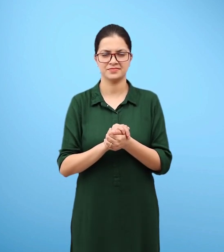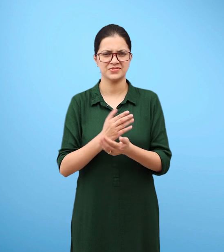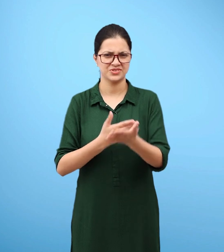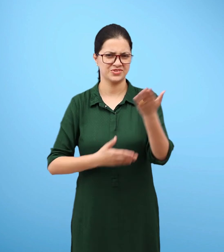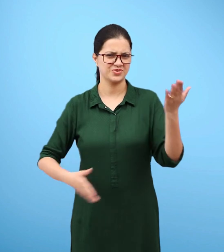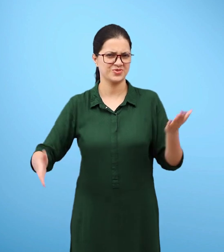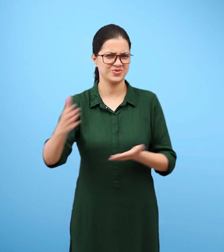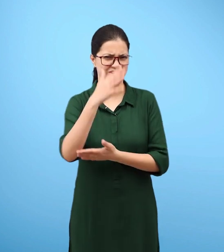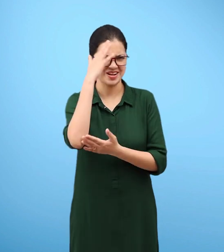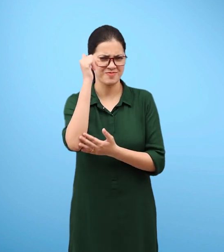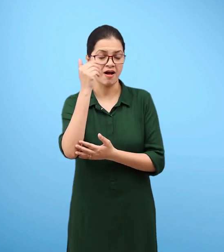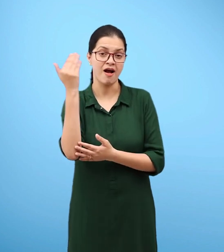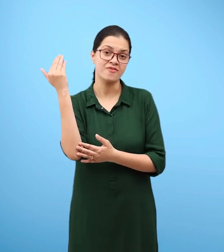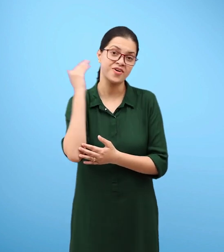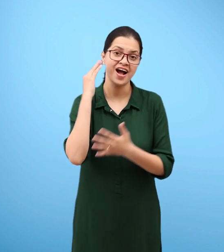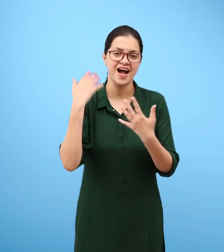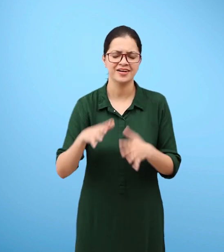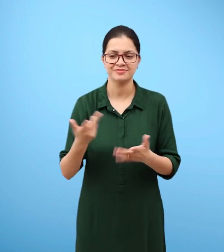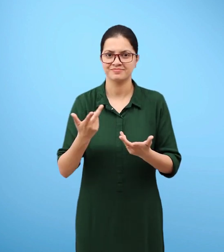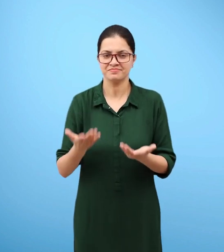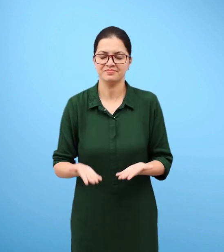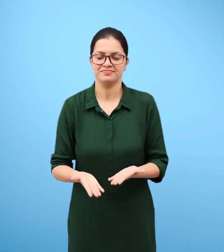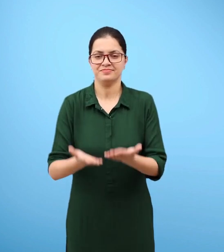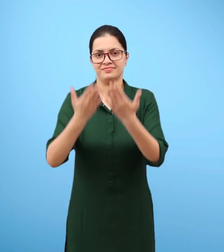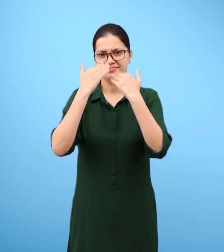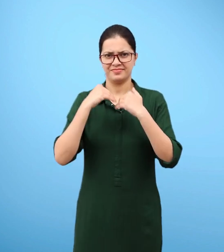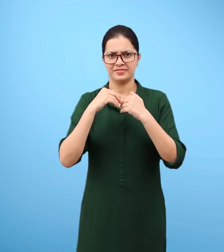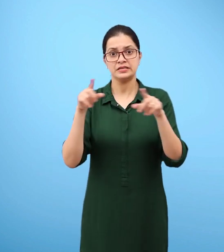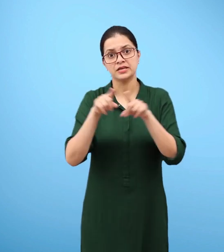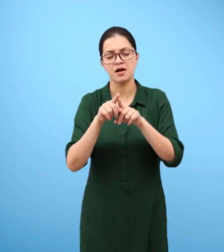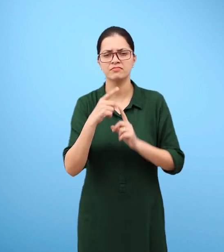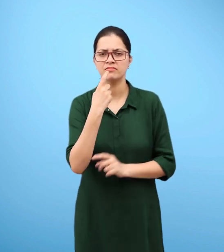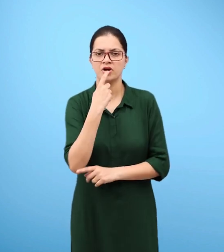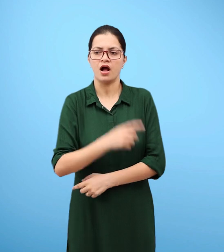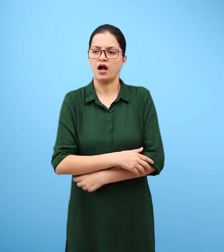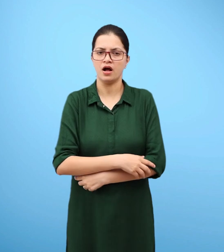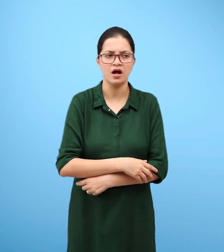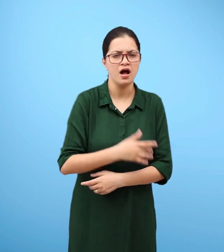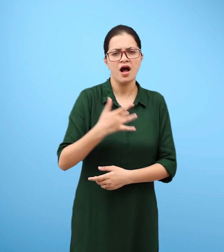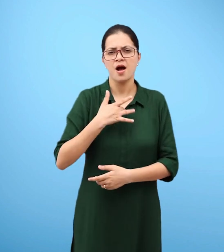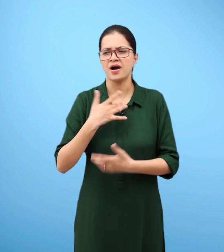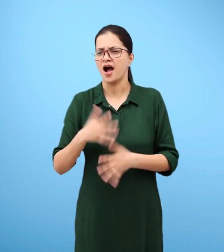Figure 15.7 shows observing presence of dust in air with sunlight.